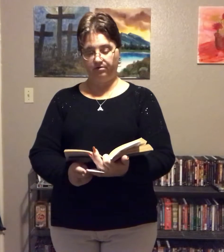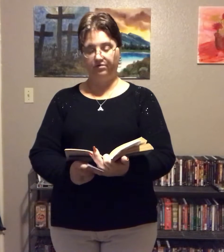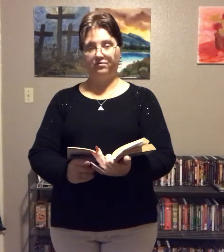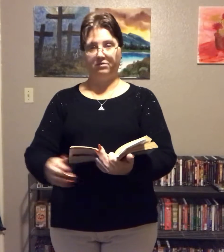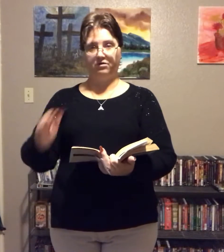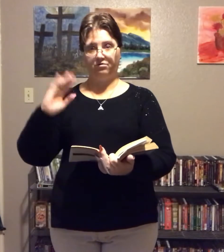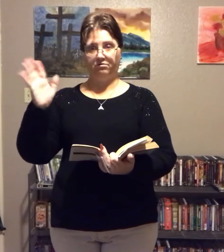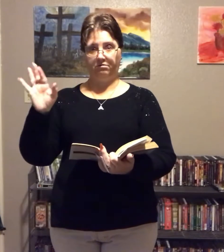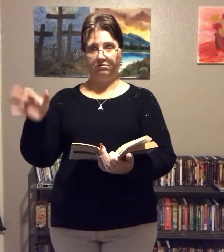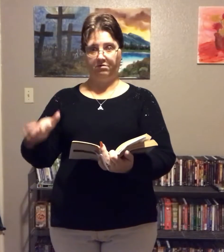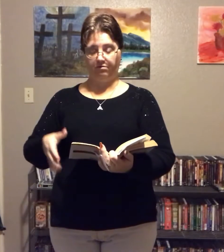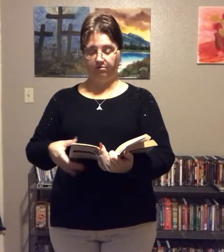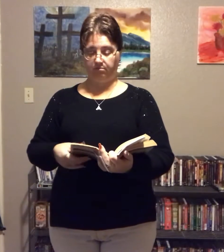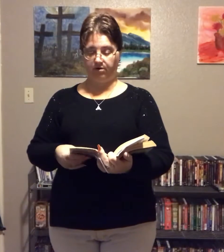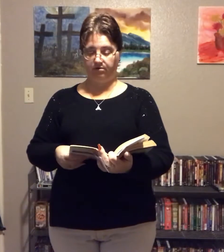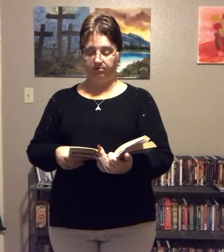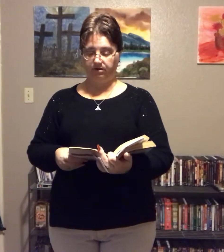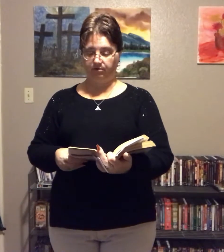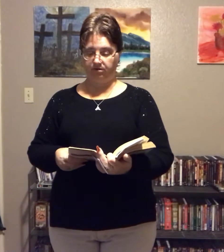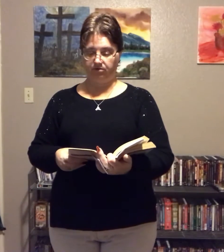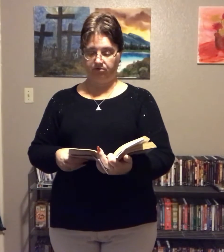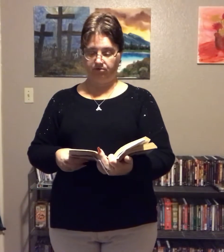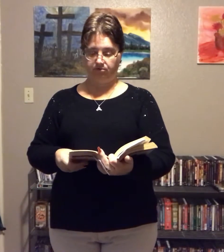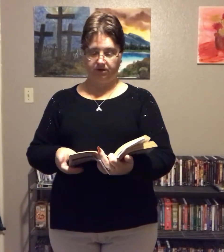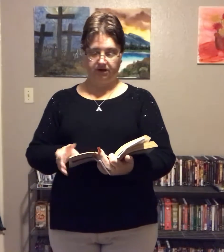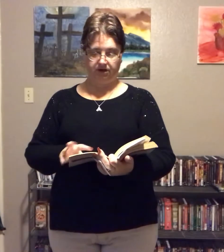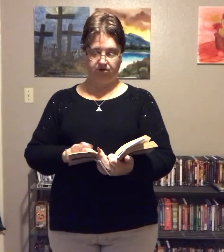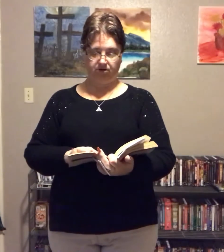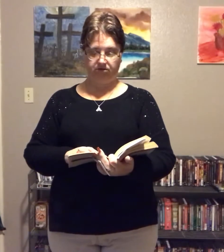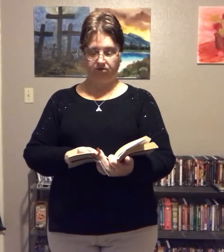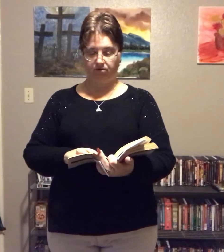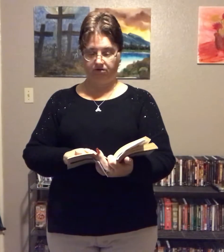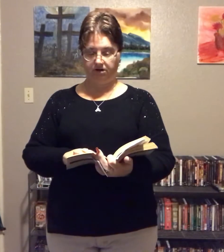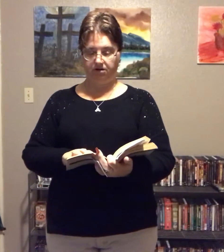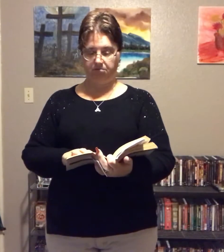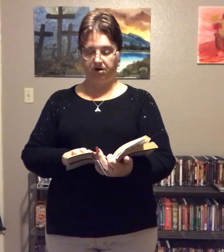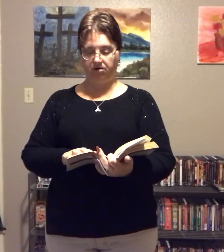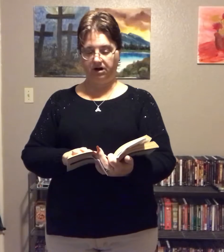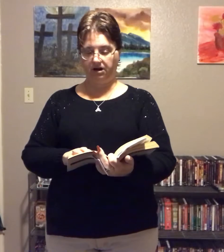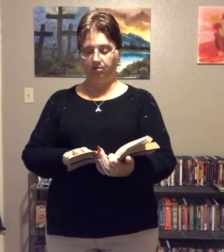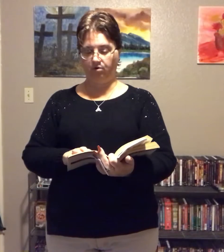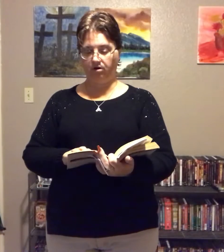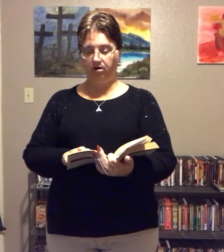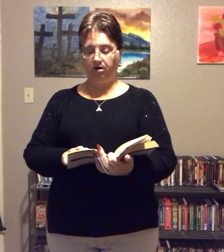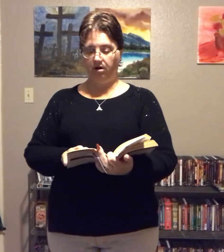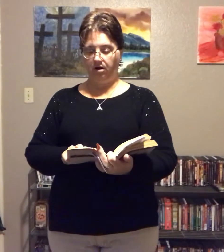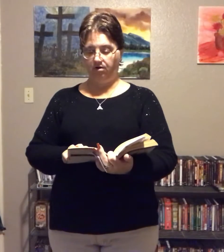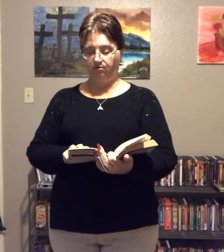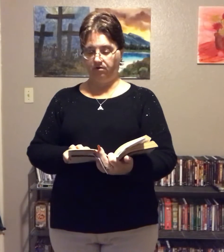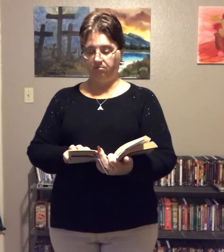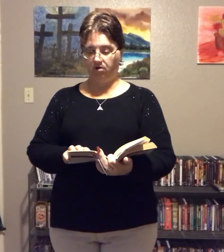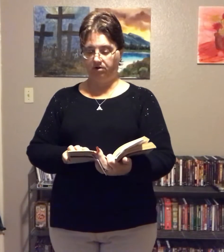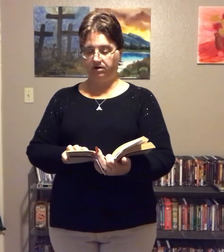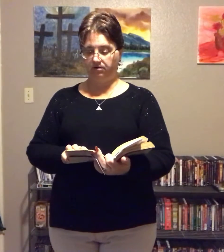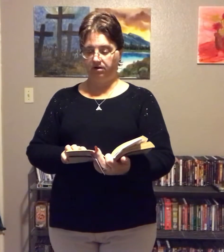there's from other parts around the world. One here is of Gloria and Mary Cameron from Ontario,